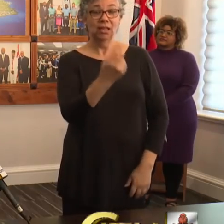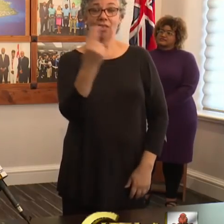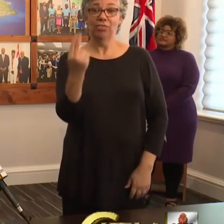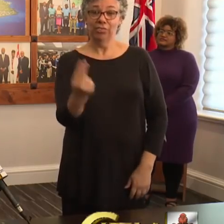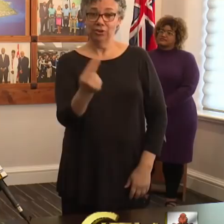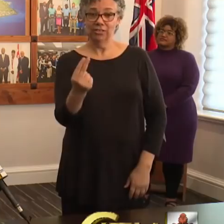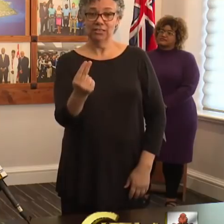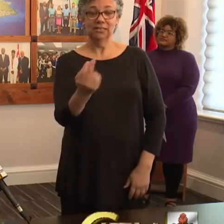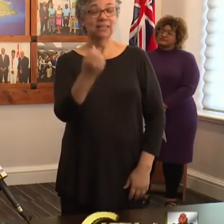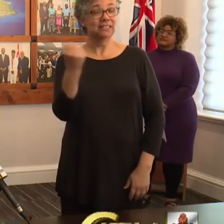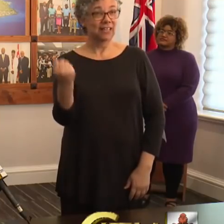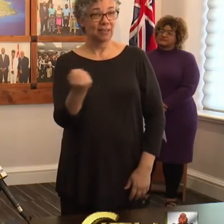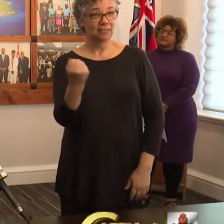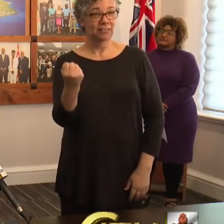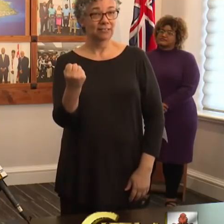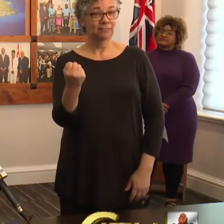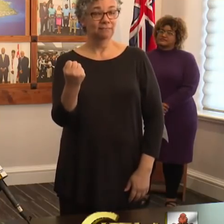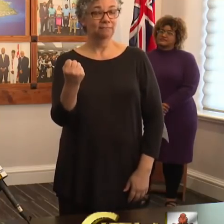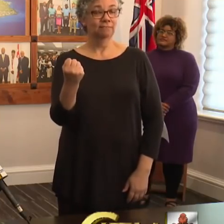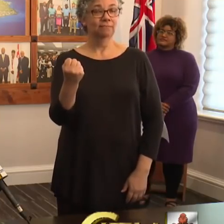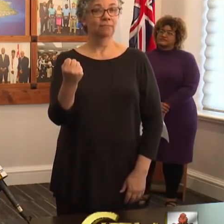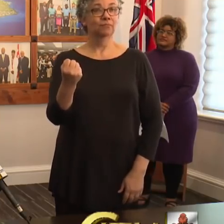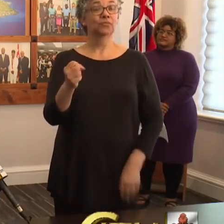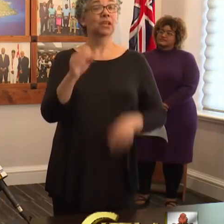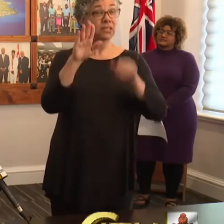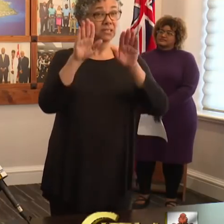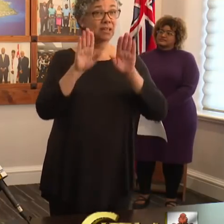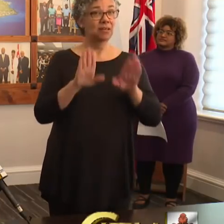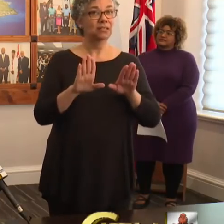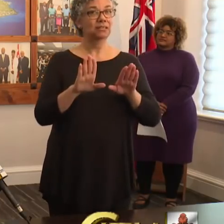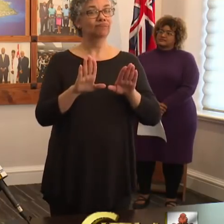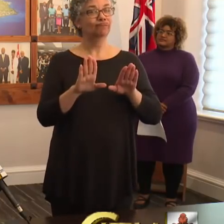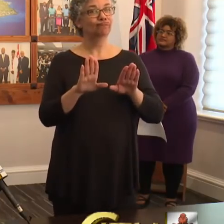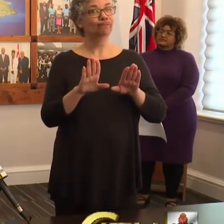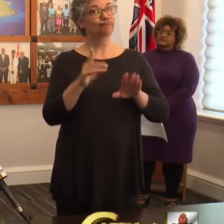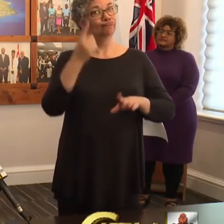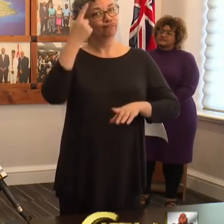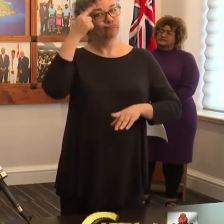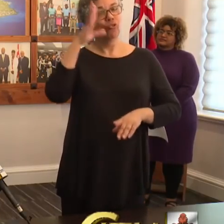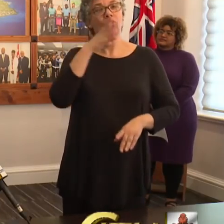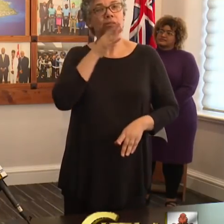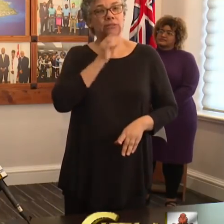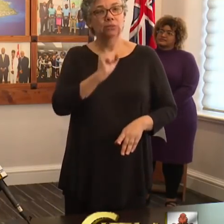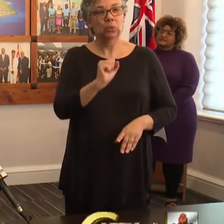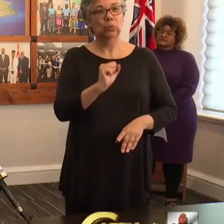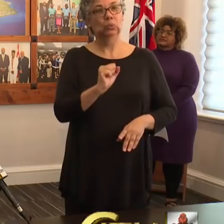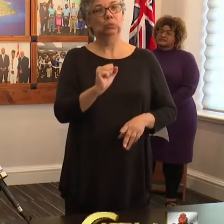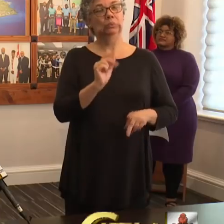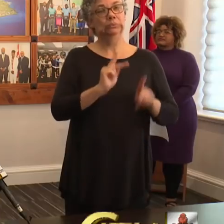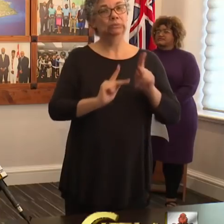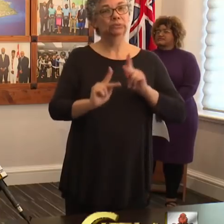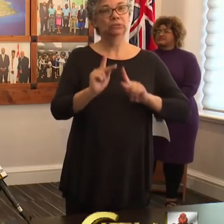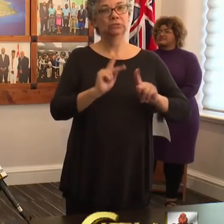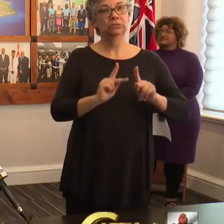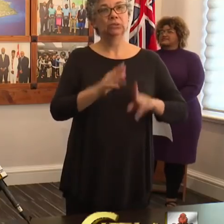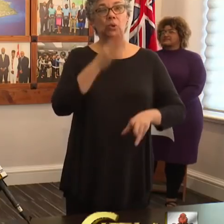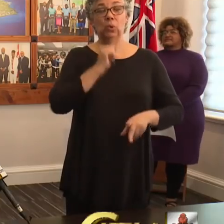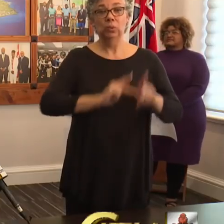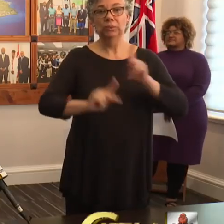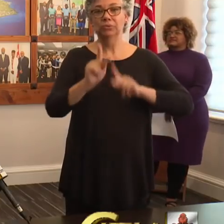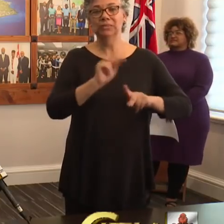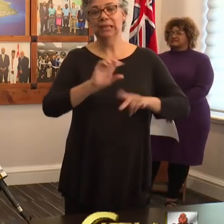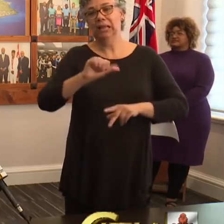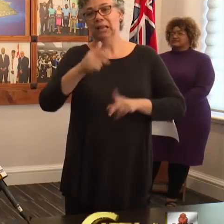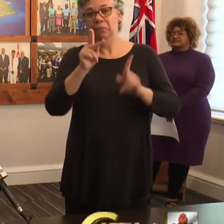Thursdays and Saturdays. Sundays are reserved for our senior citizens. Senior citizens are anyone